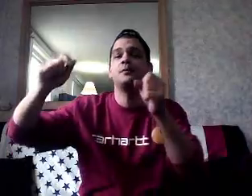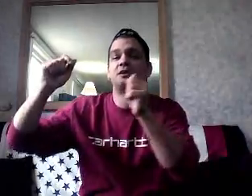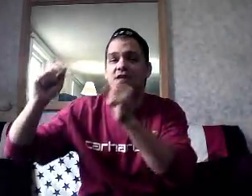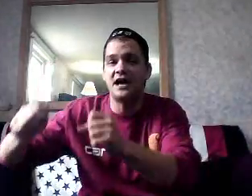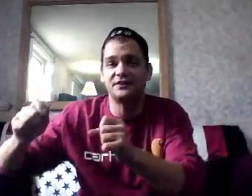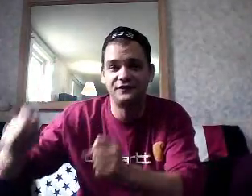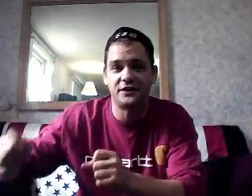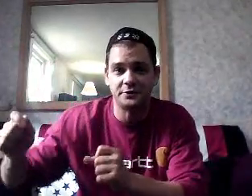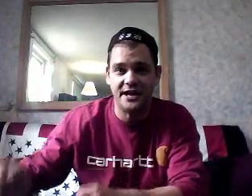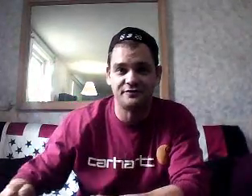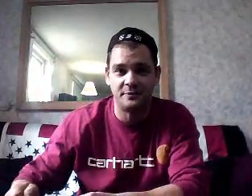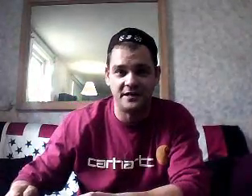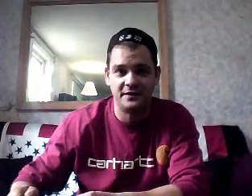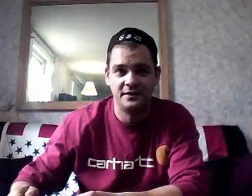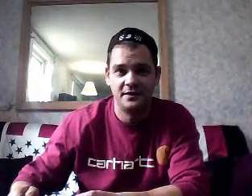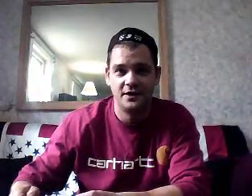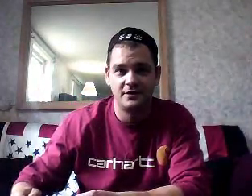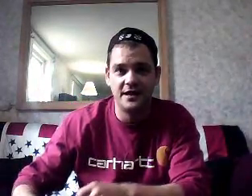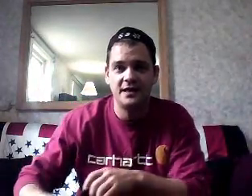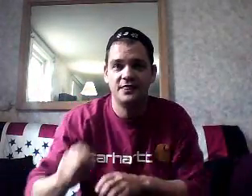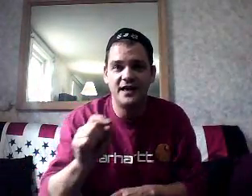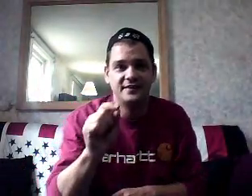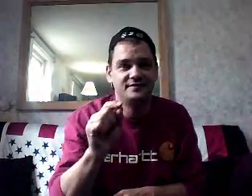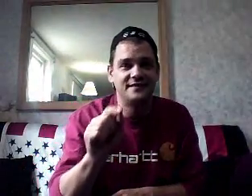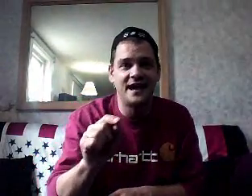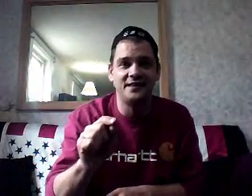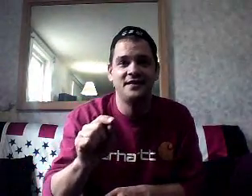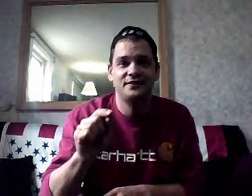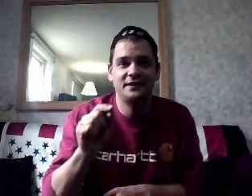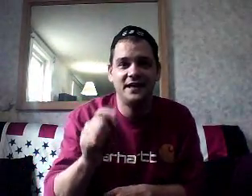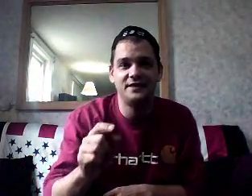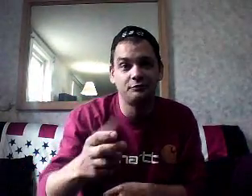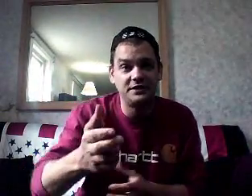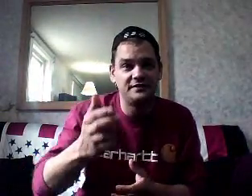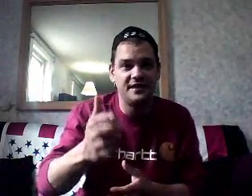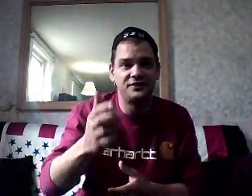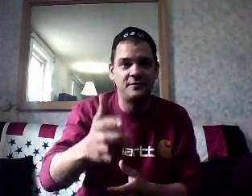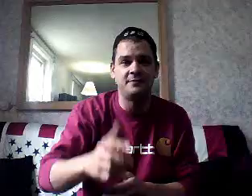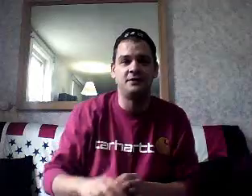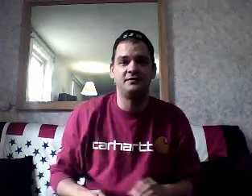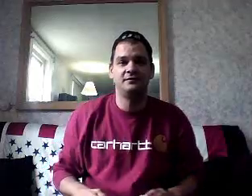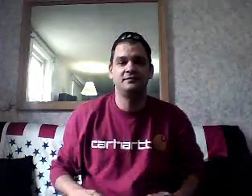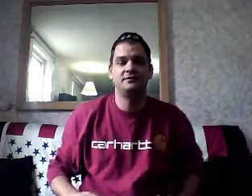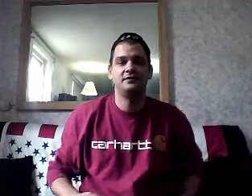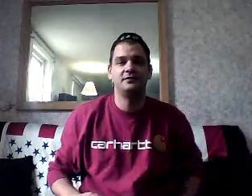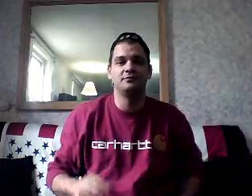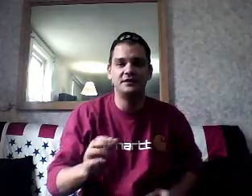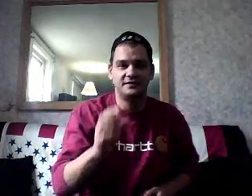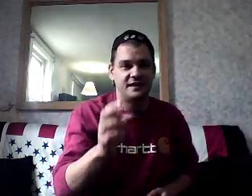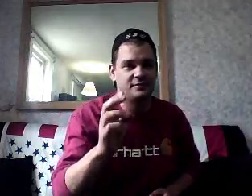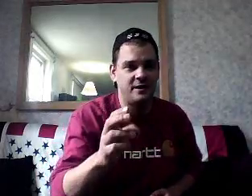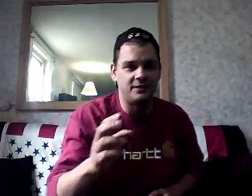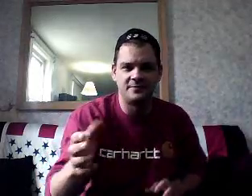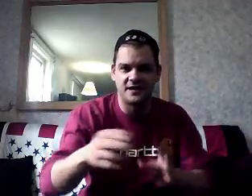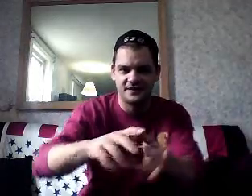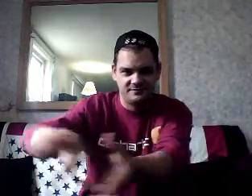but not the federal government, all right? That is not the case. Read the Tenth Amendment. Read the Tenth Amendment. I'm not going